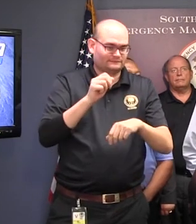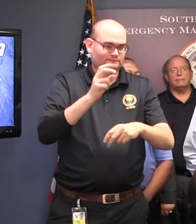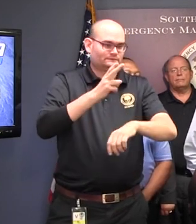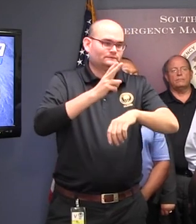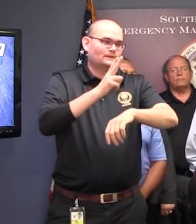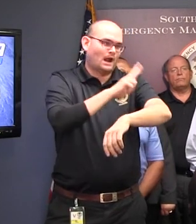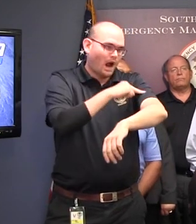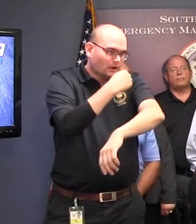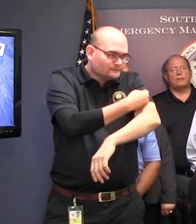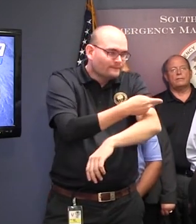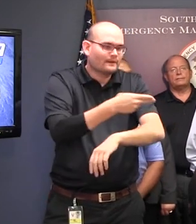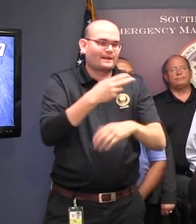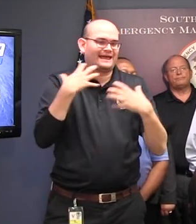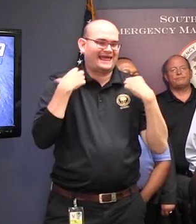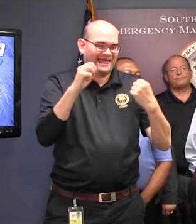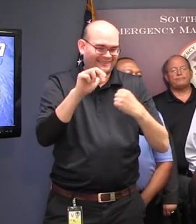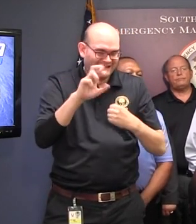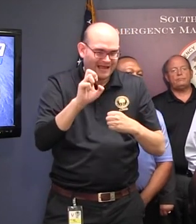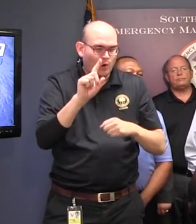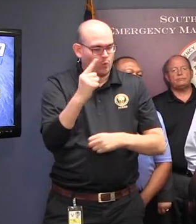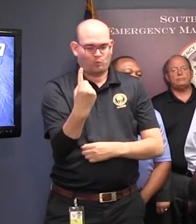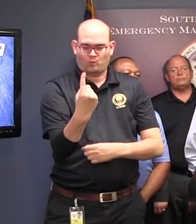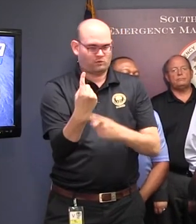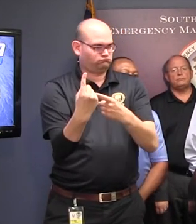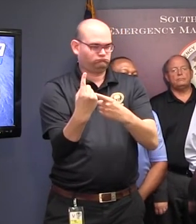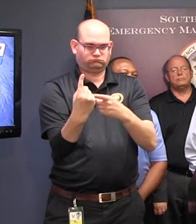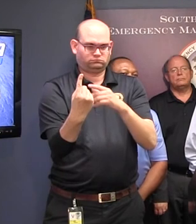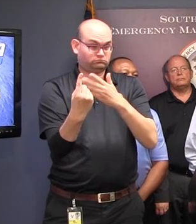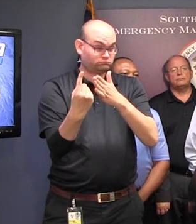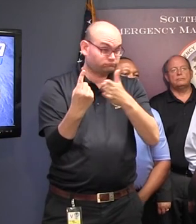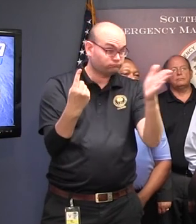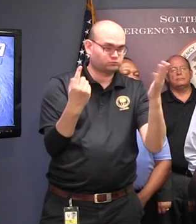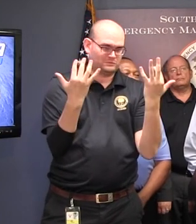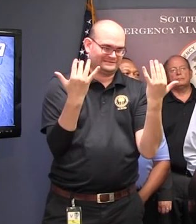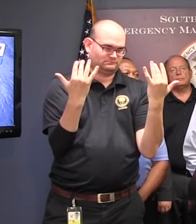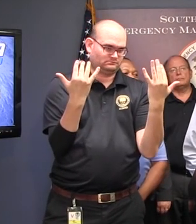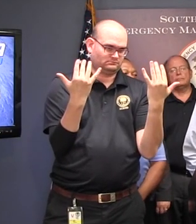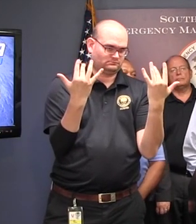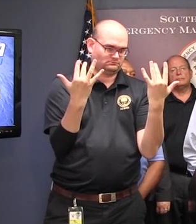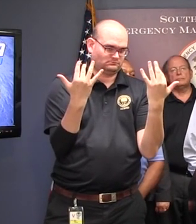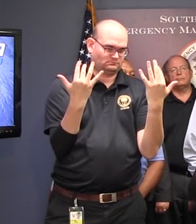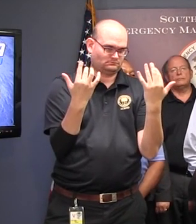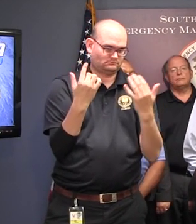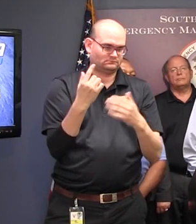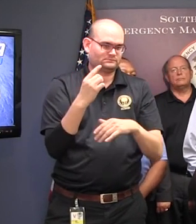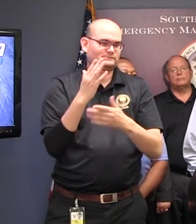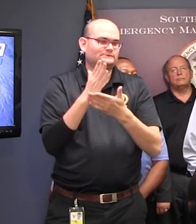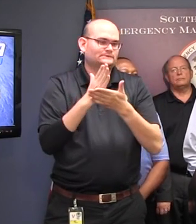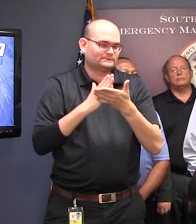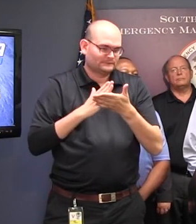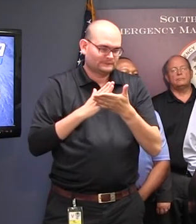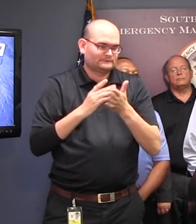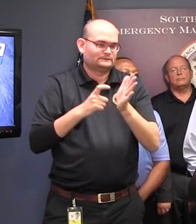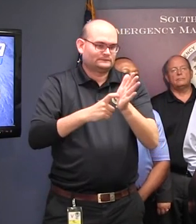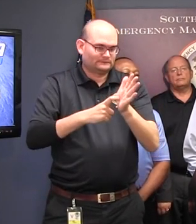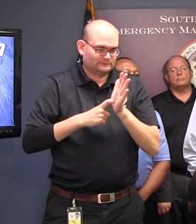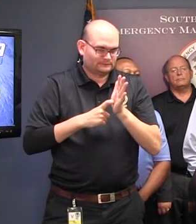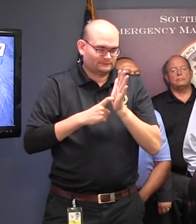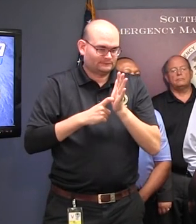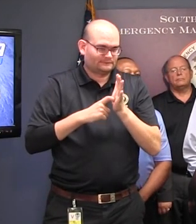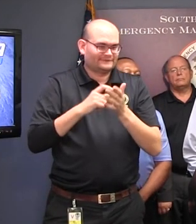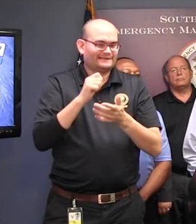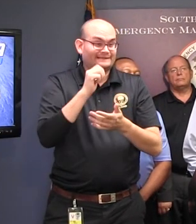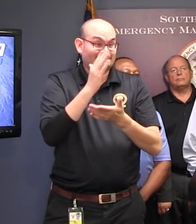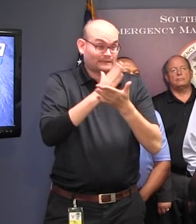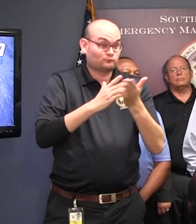facilities. And that's in not all of them. They're in some counties. But we're remaining in Jasper,